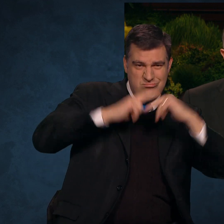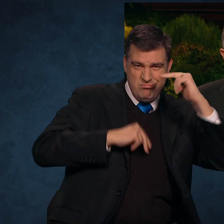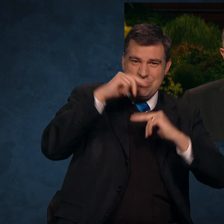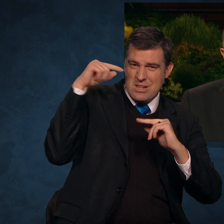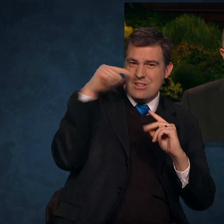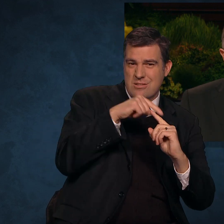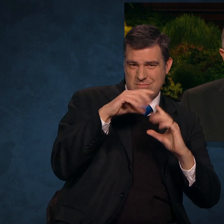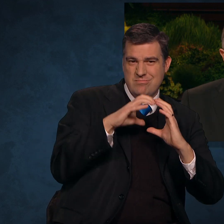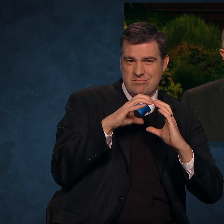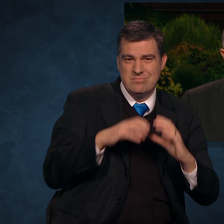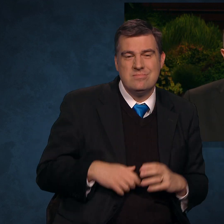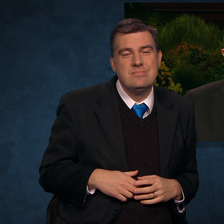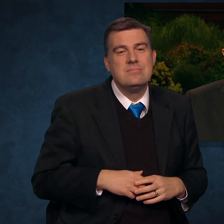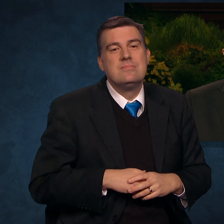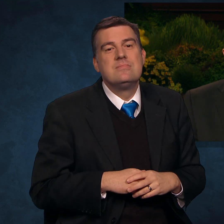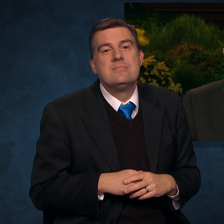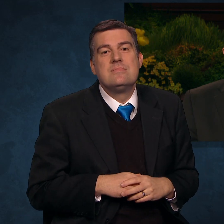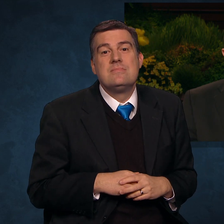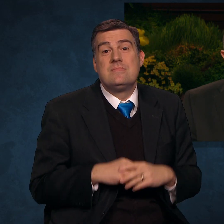upon which ye are built.